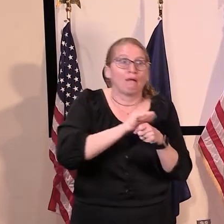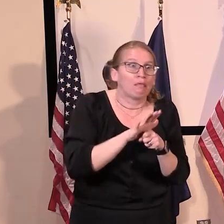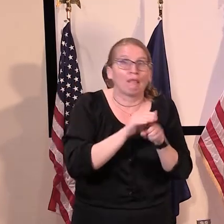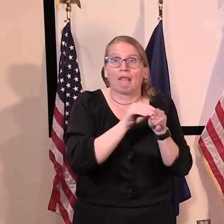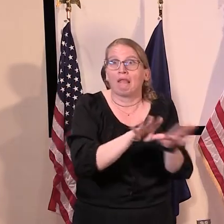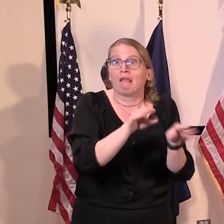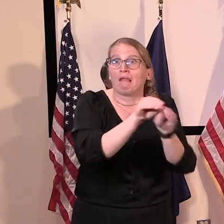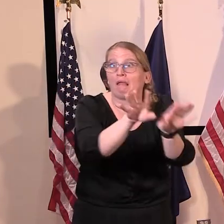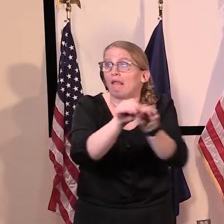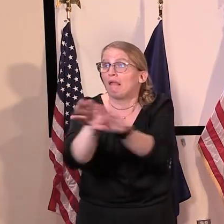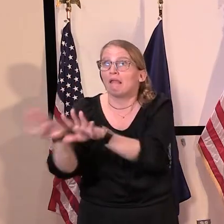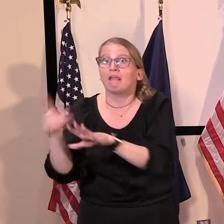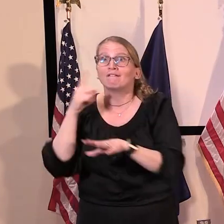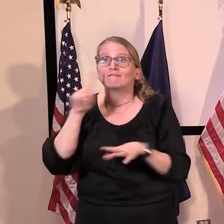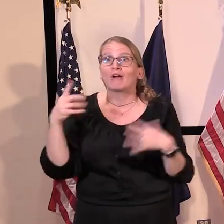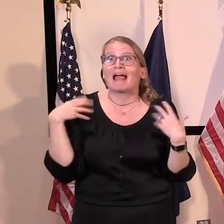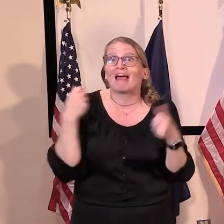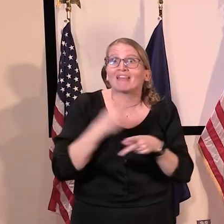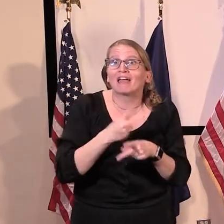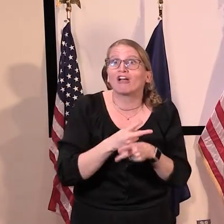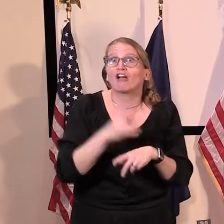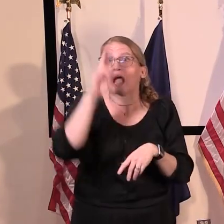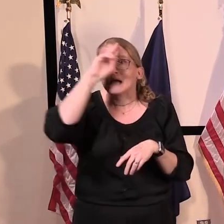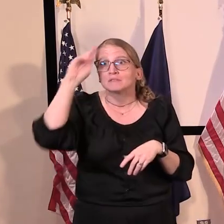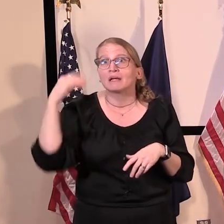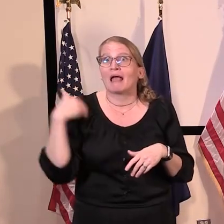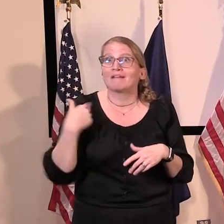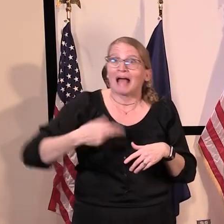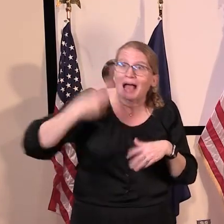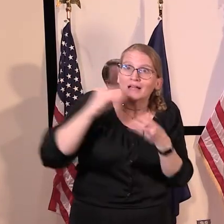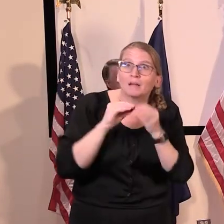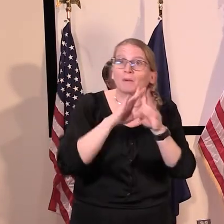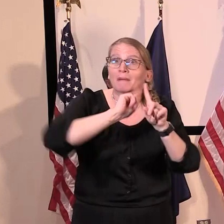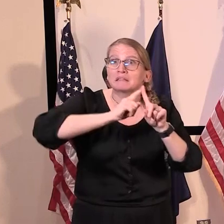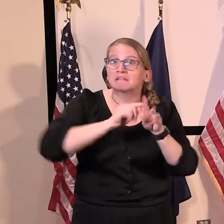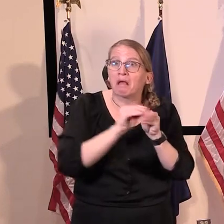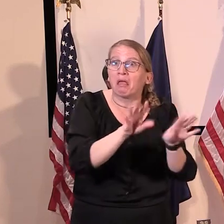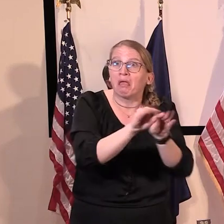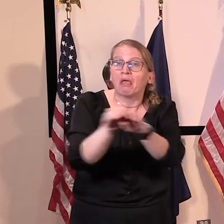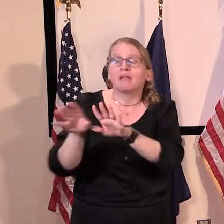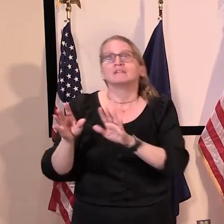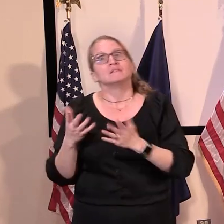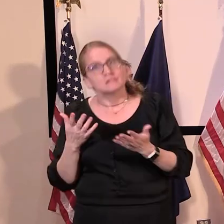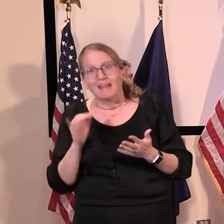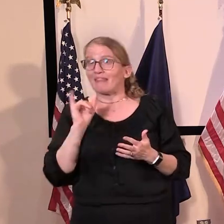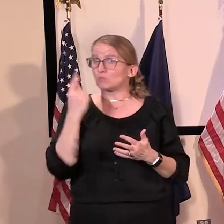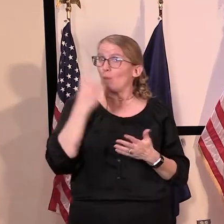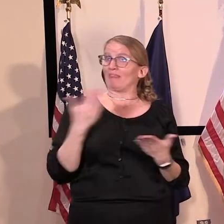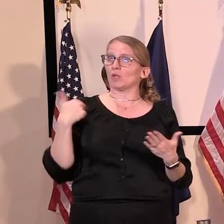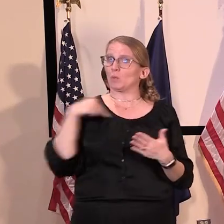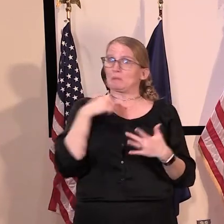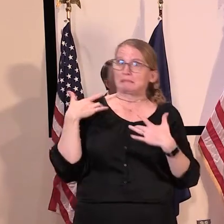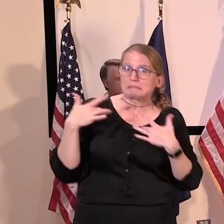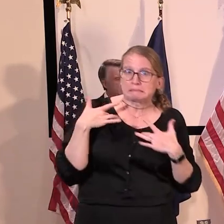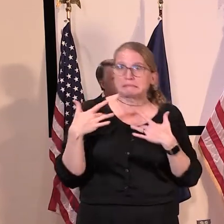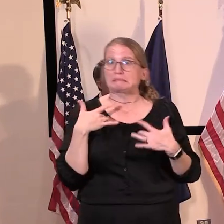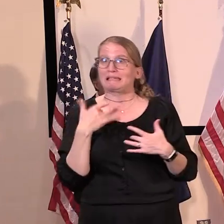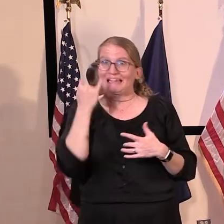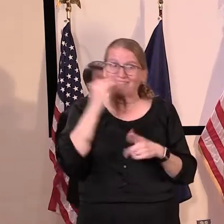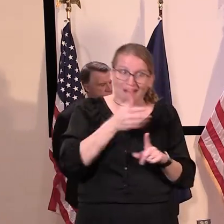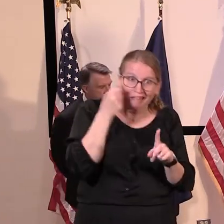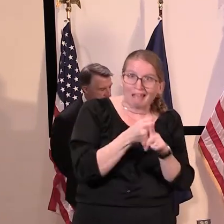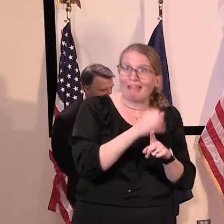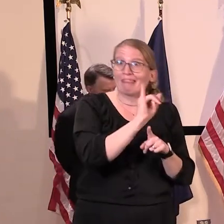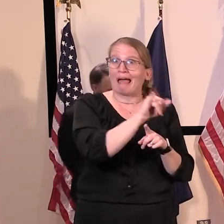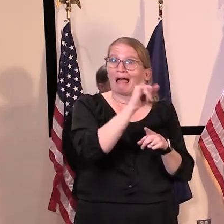things, as we were planning for surge, we were really concerned about. Uh, we always talk about hospital beds and ICUs